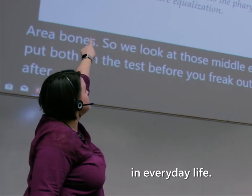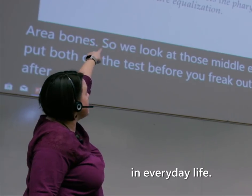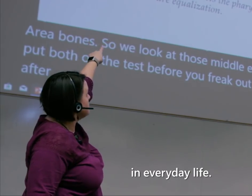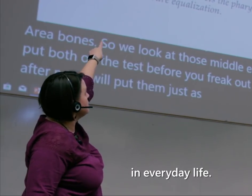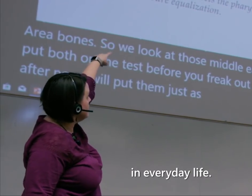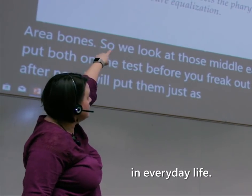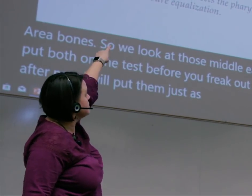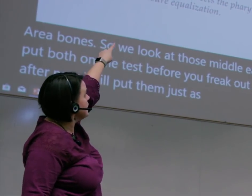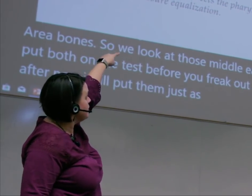everyday life.